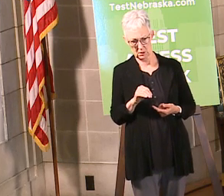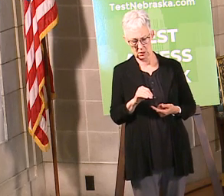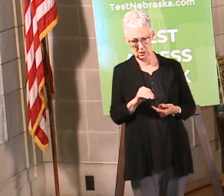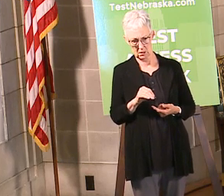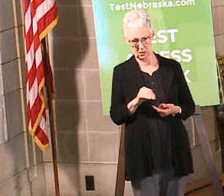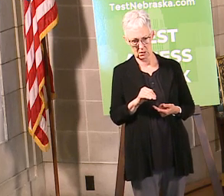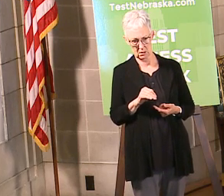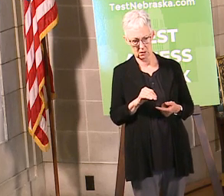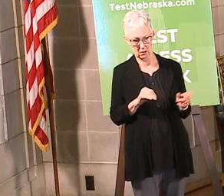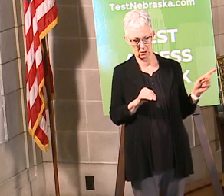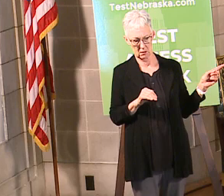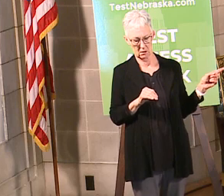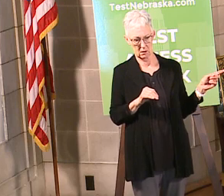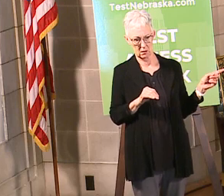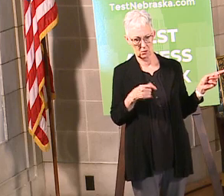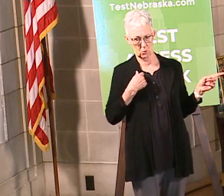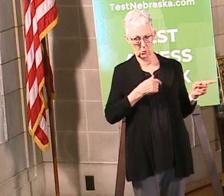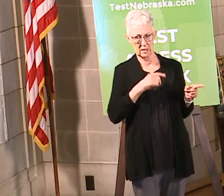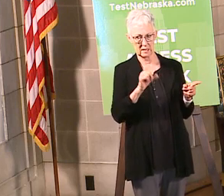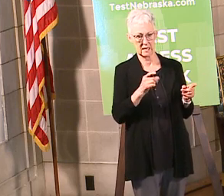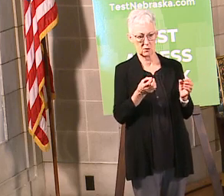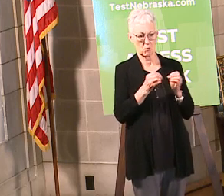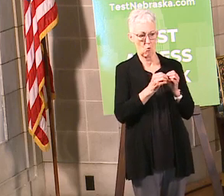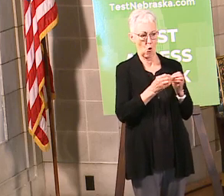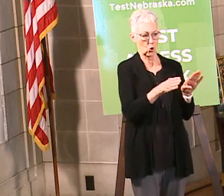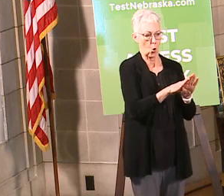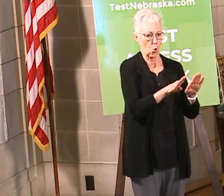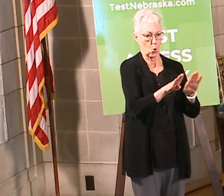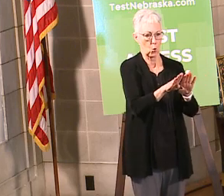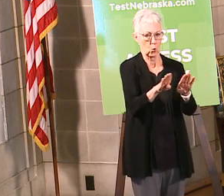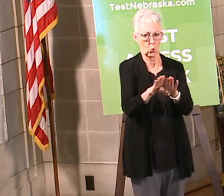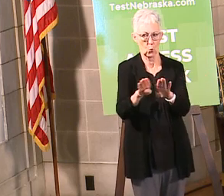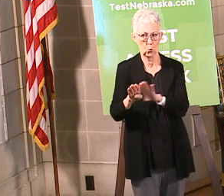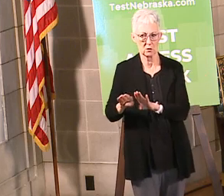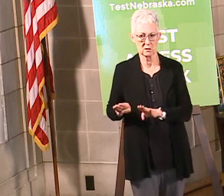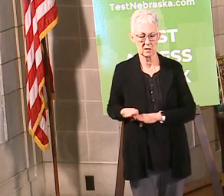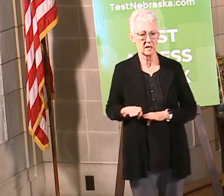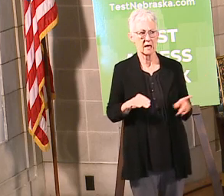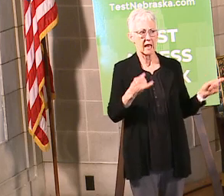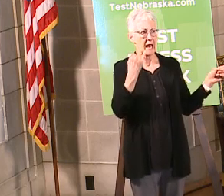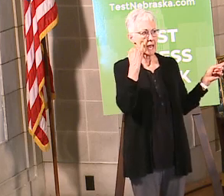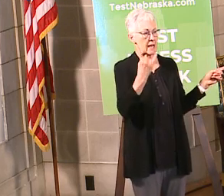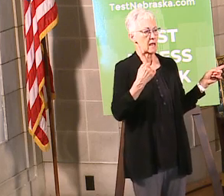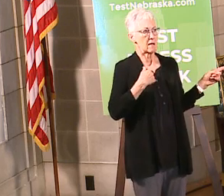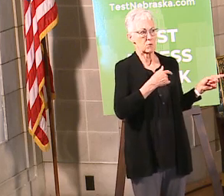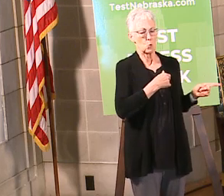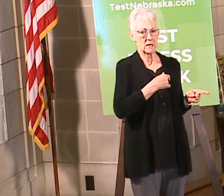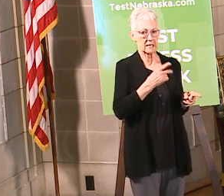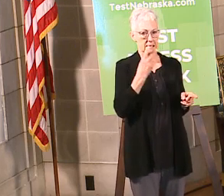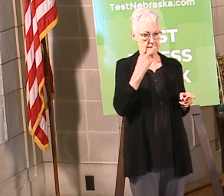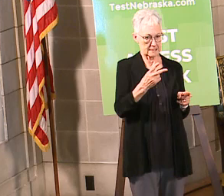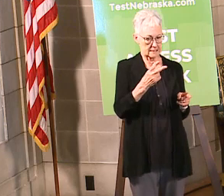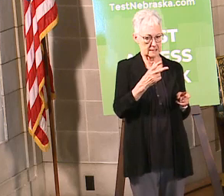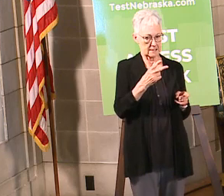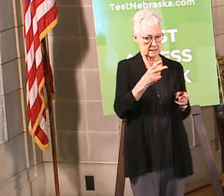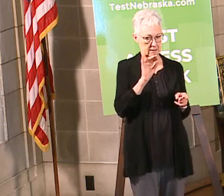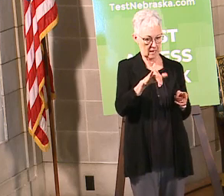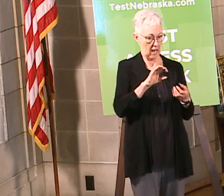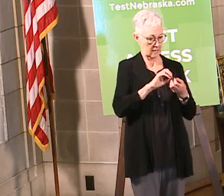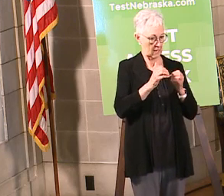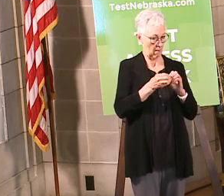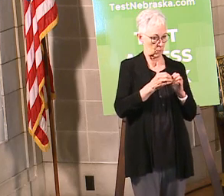again i presume that's what we'll do we'll say maybe stop doing some elective surgeries but again all the hospitals ceos cmos